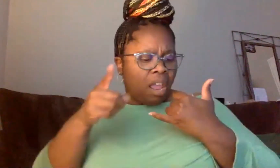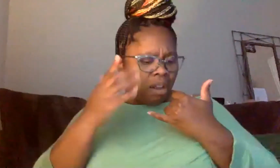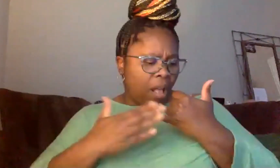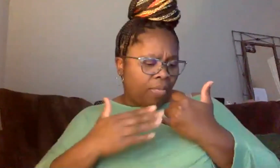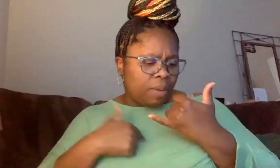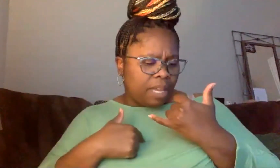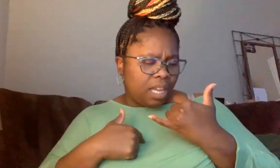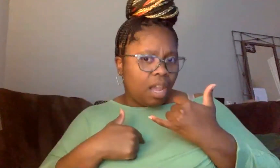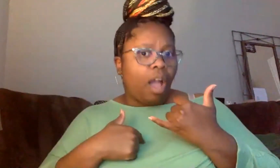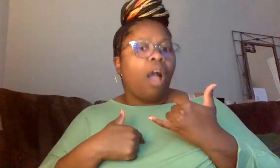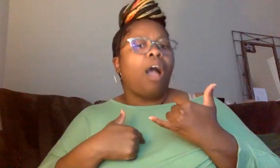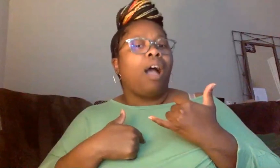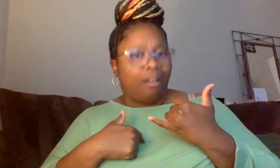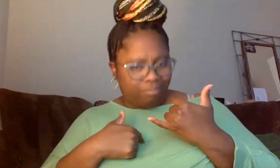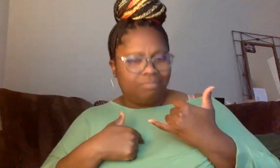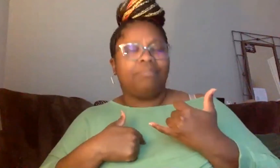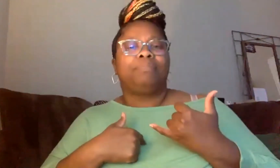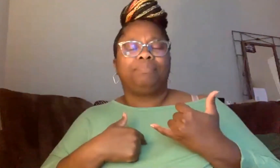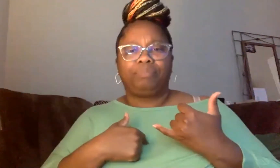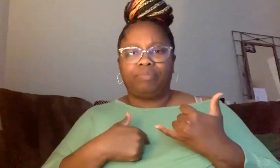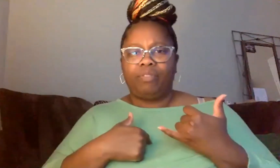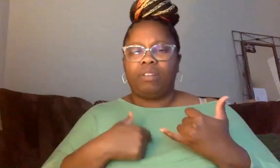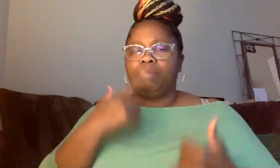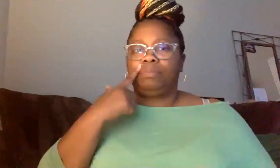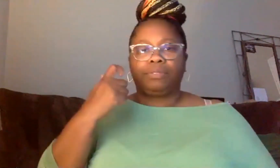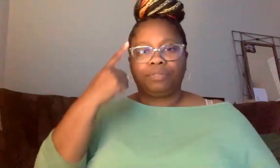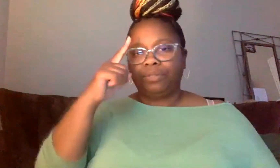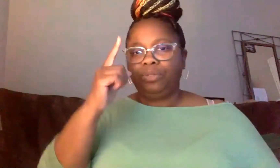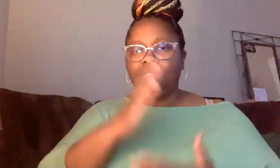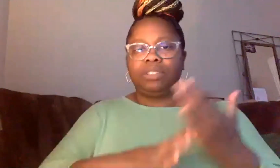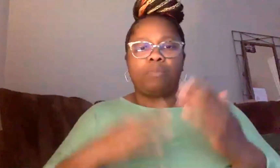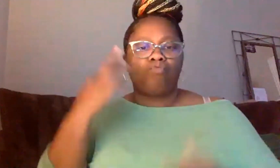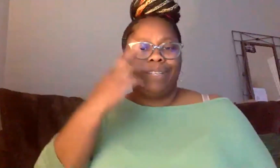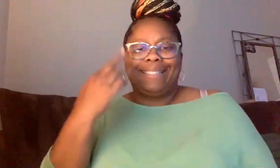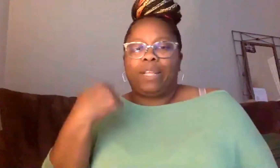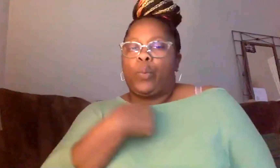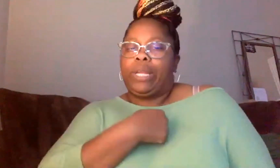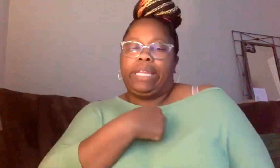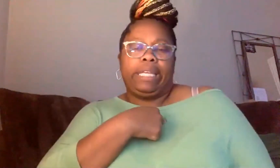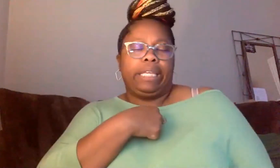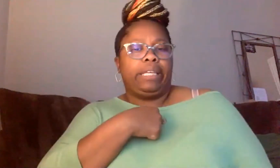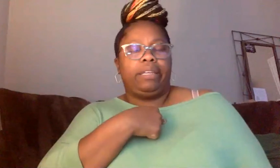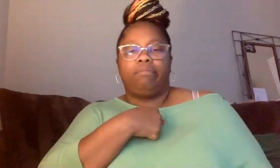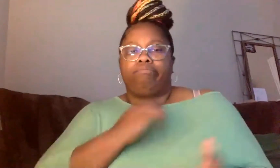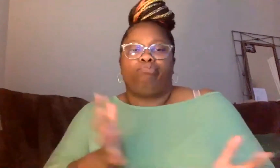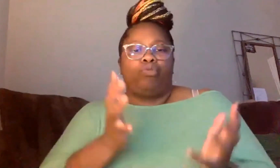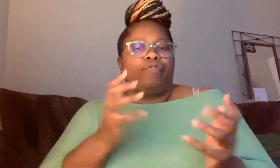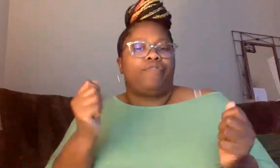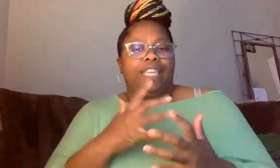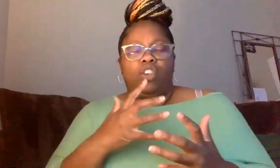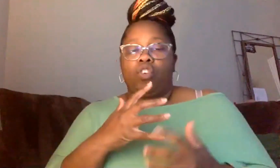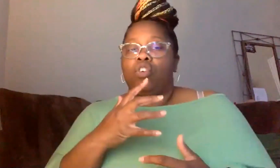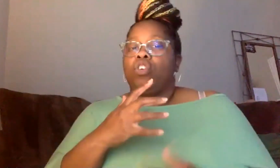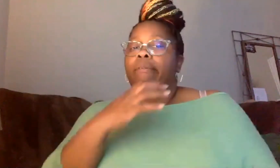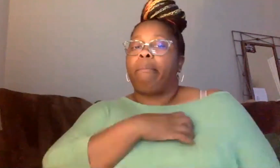bothering her. The first thing that they're going to do, because for some reason we provoke fear just because of the color of our skin, they're going to come with their guns already